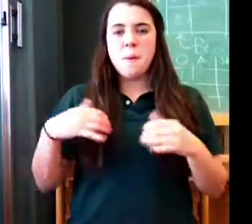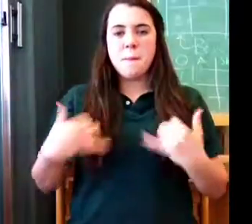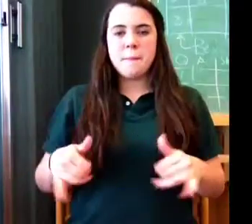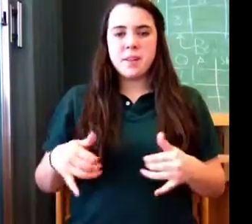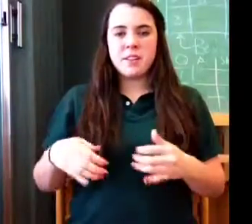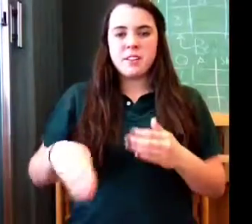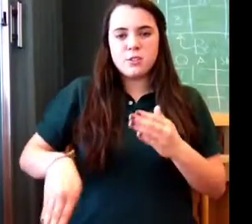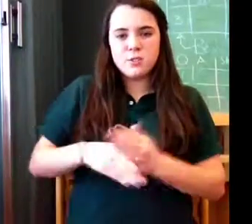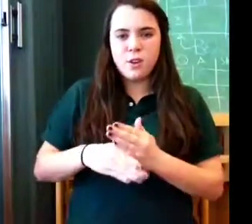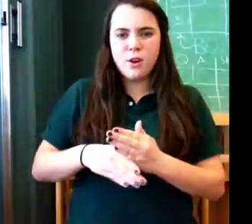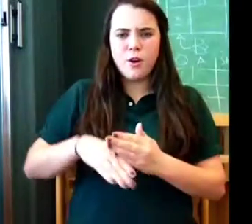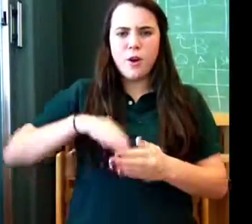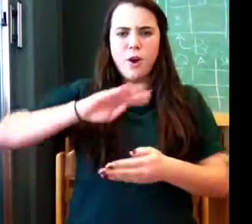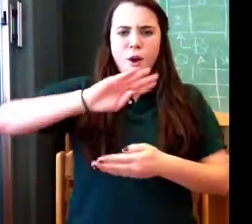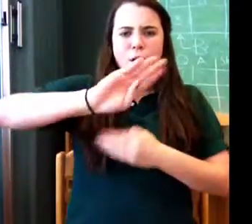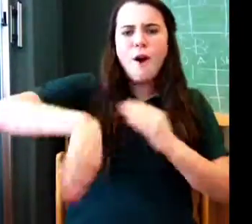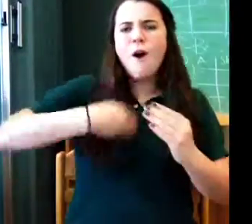Say To me Good singing